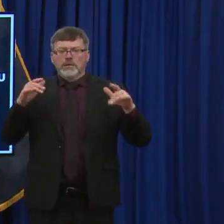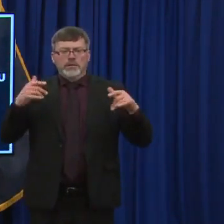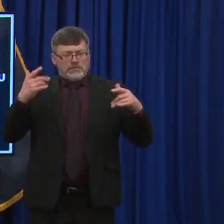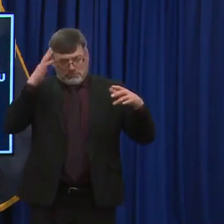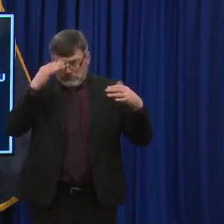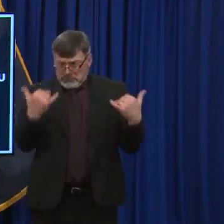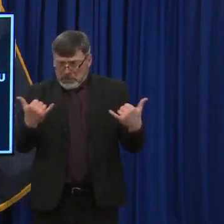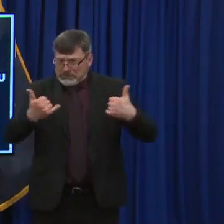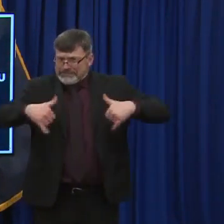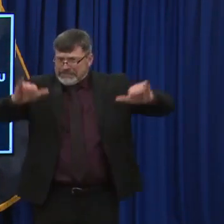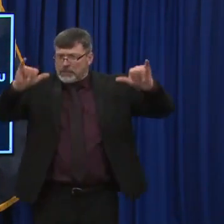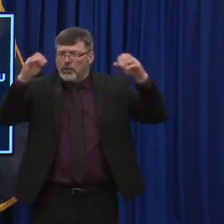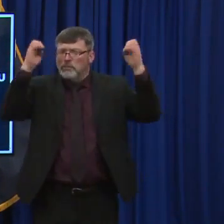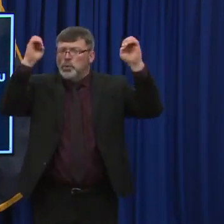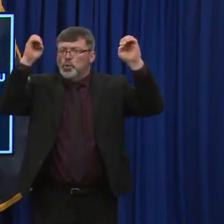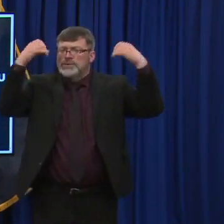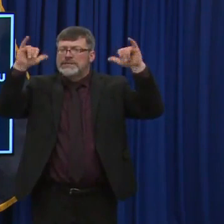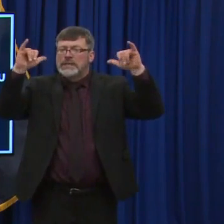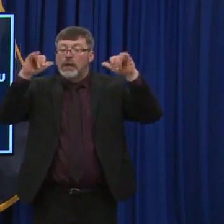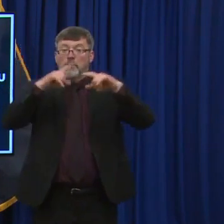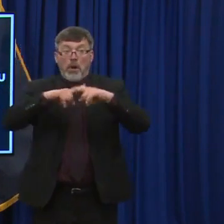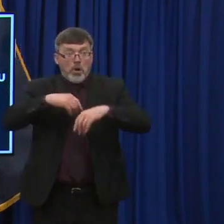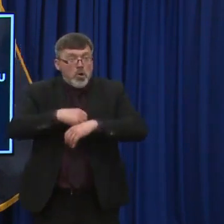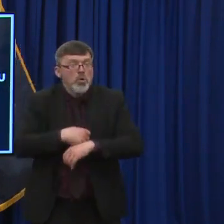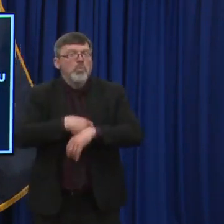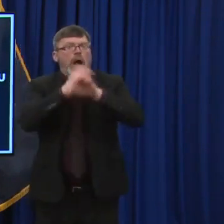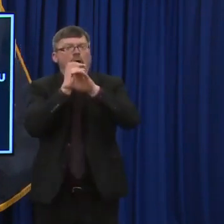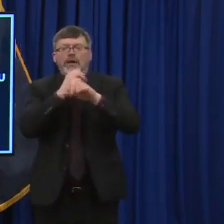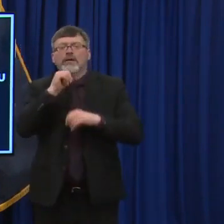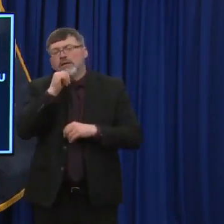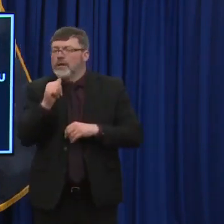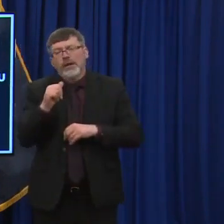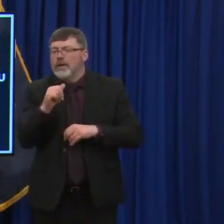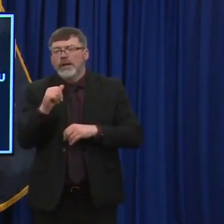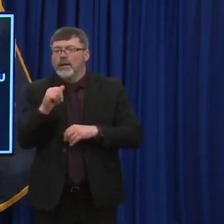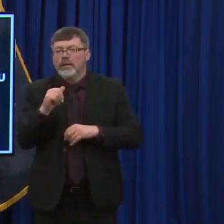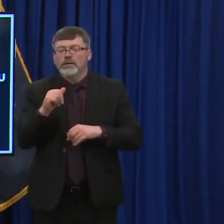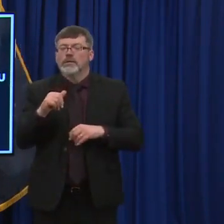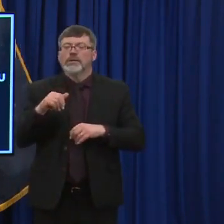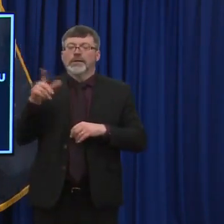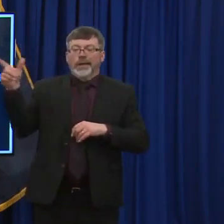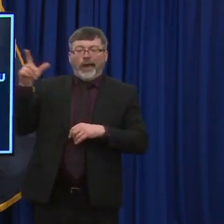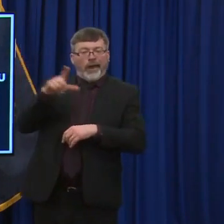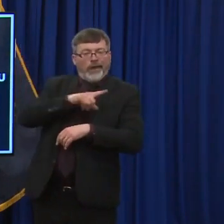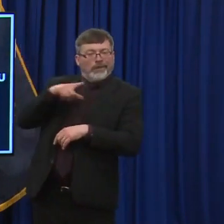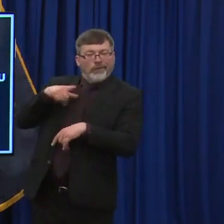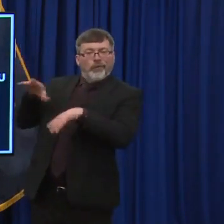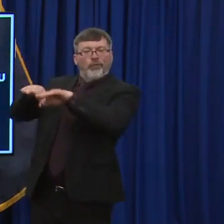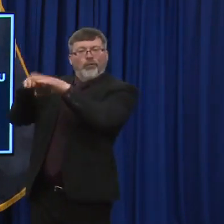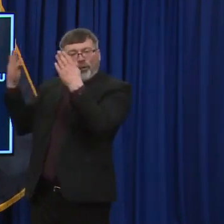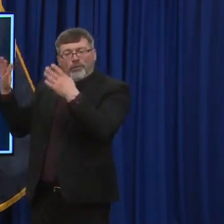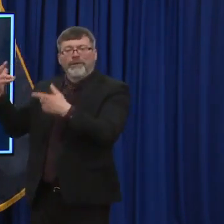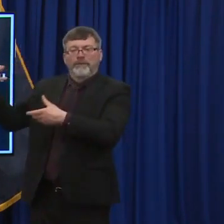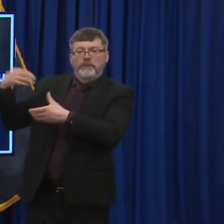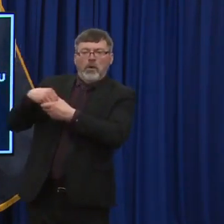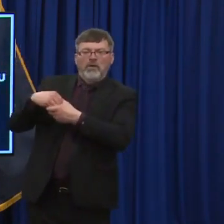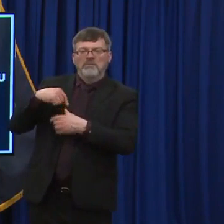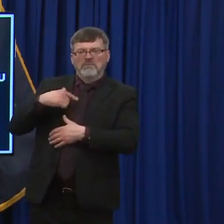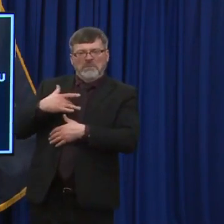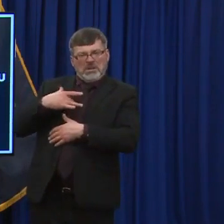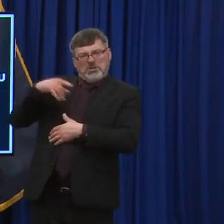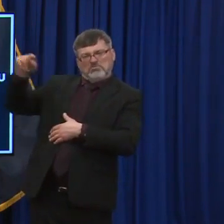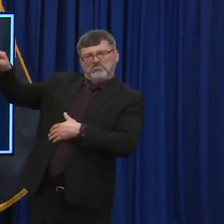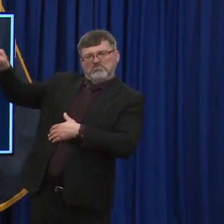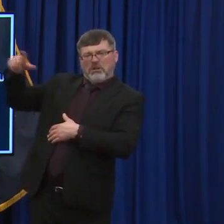and the legislature is in session and, um, I feel very confident the legislature, uh, is going to have a lot of say in how the vast majority of these funds are spent. I think